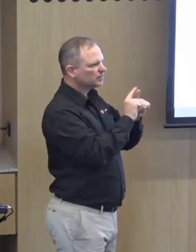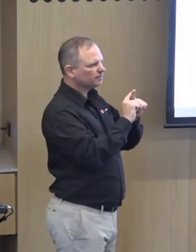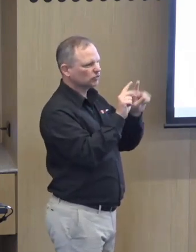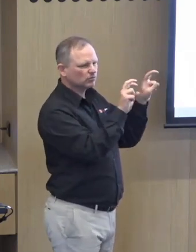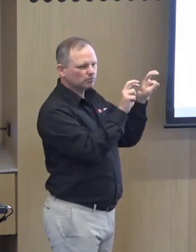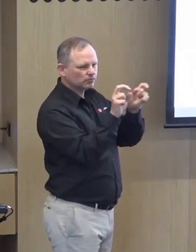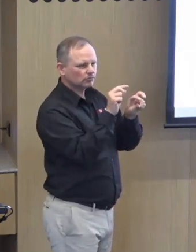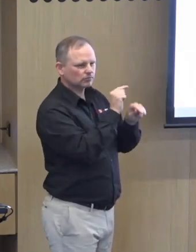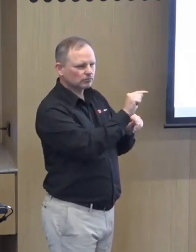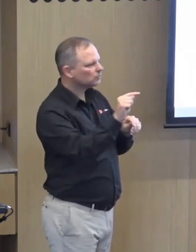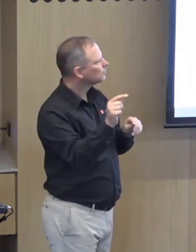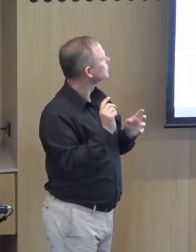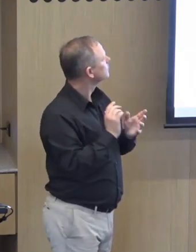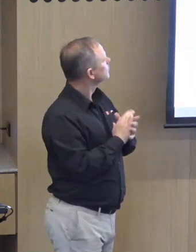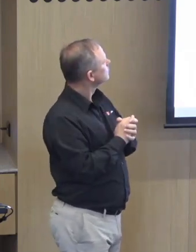hard of hearing, the mental health scope.